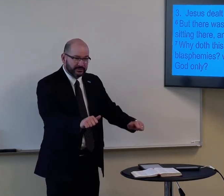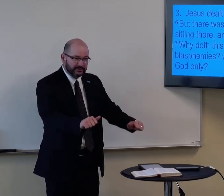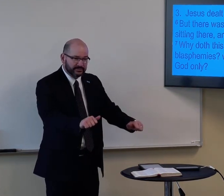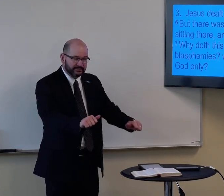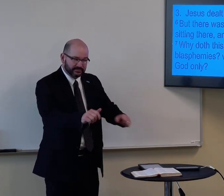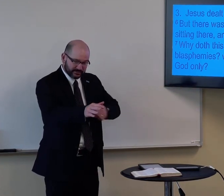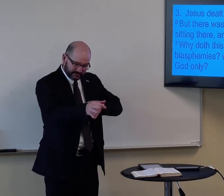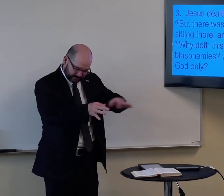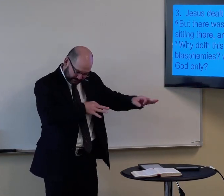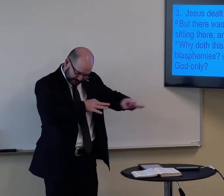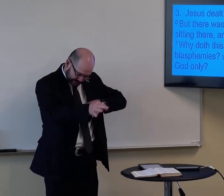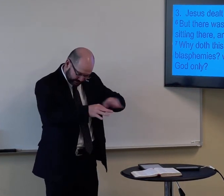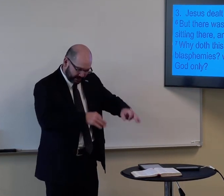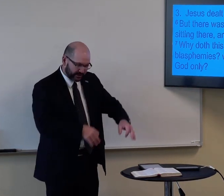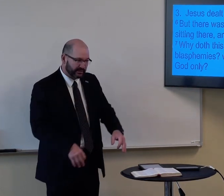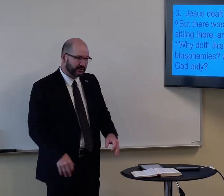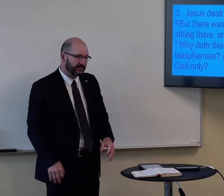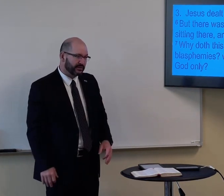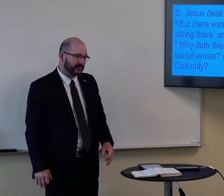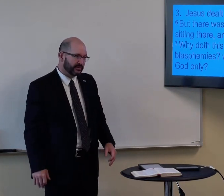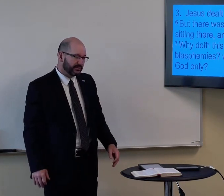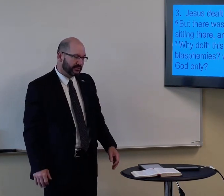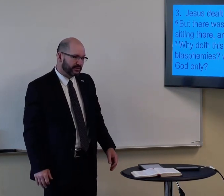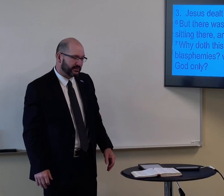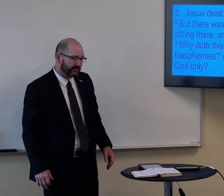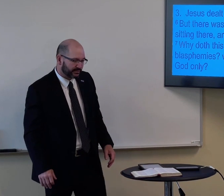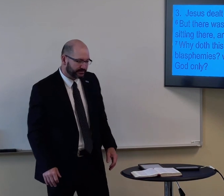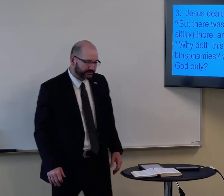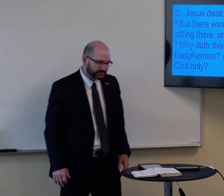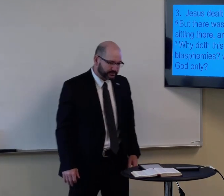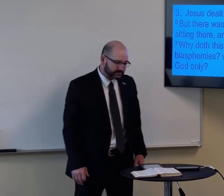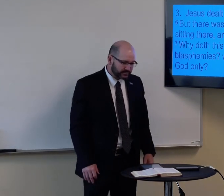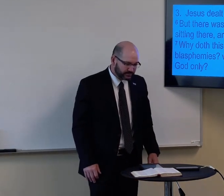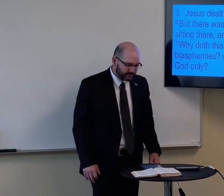was he addressed the doubt of the religious leaders.